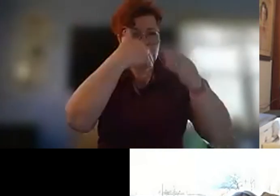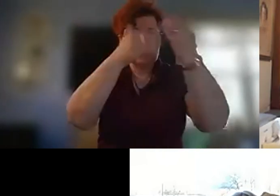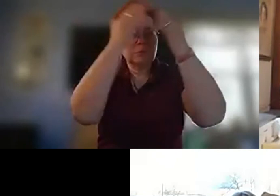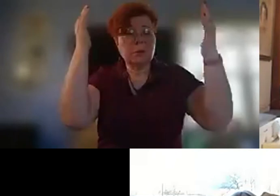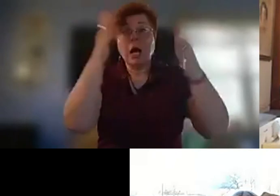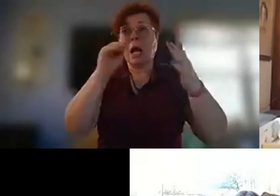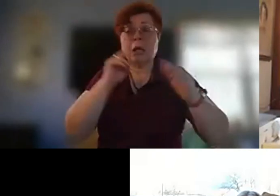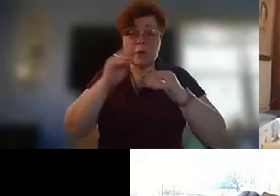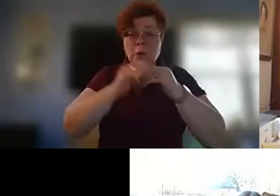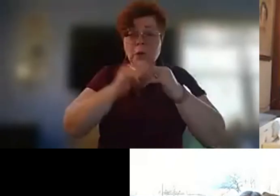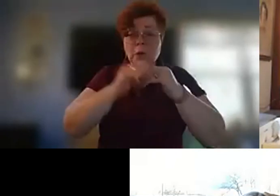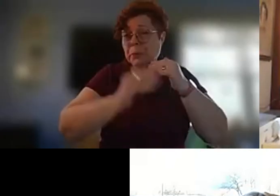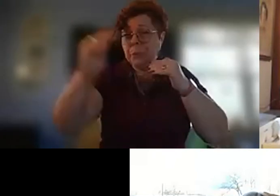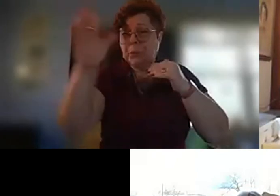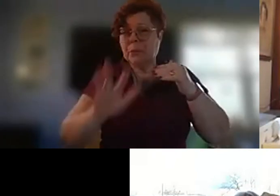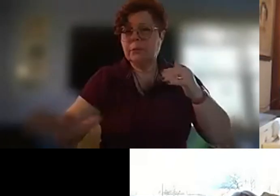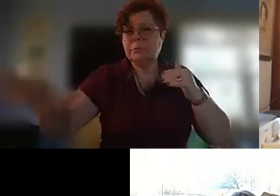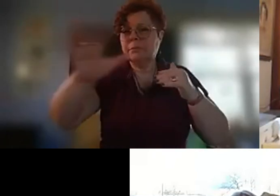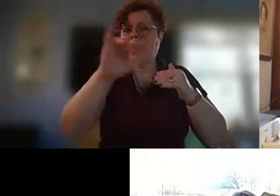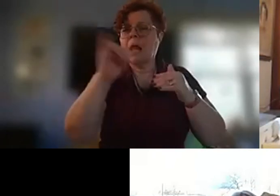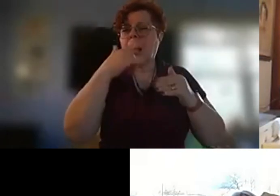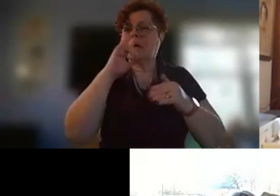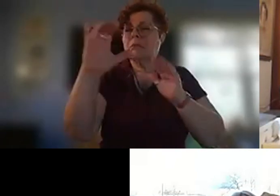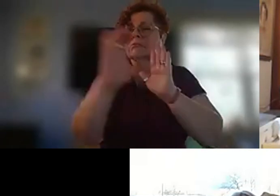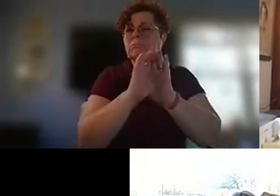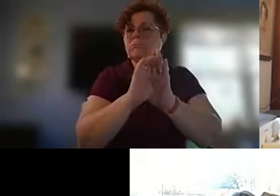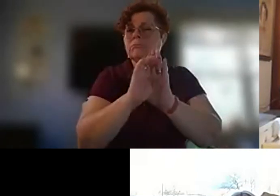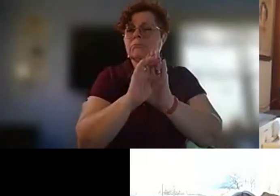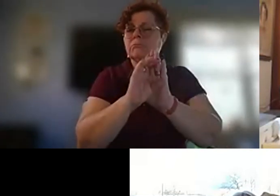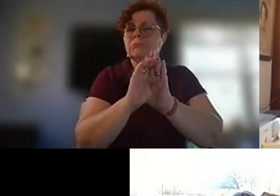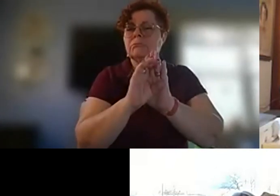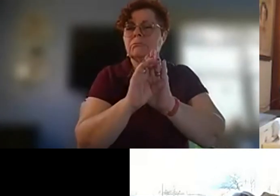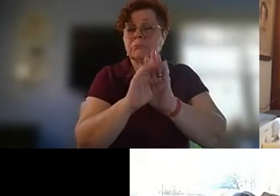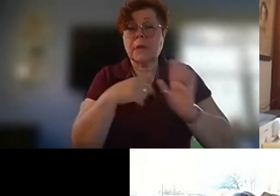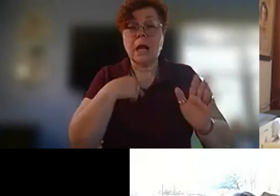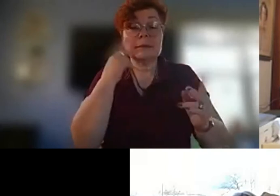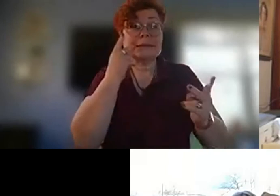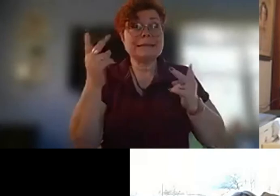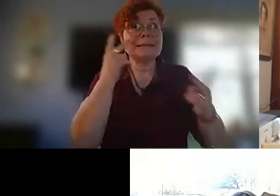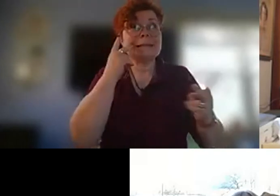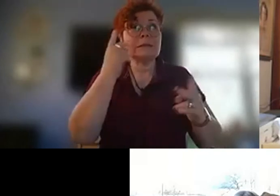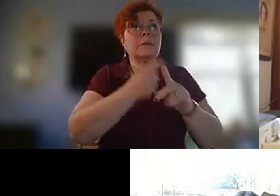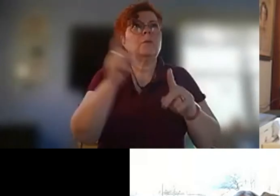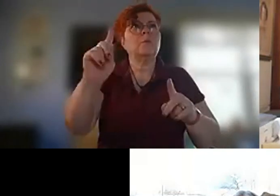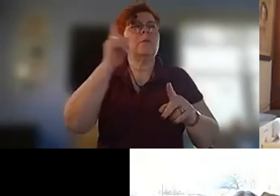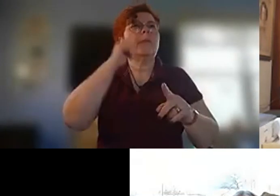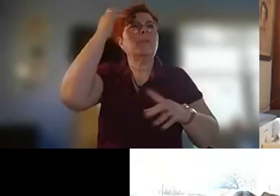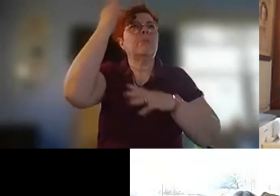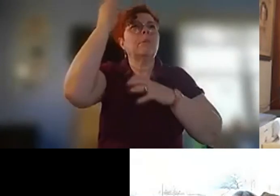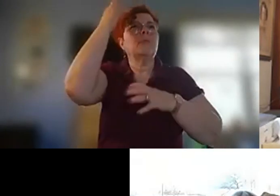expanses like a mirage i see them where memories are stored behind silent